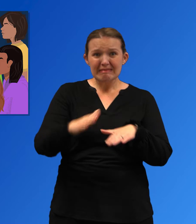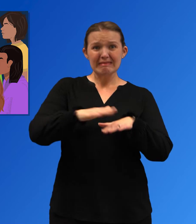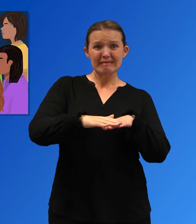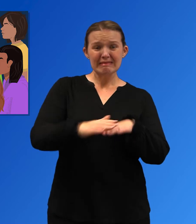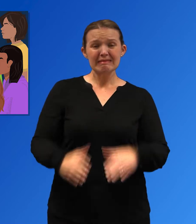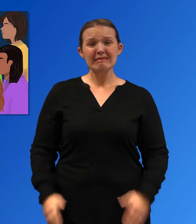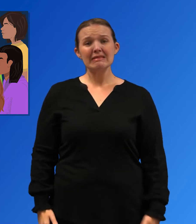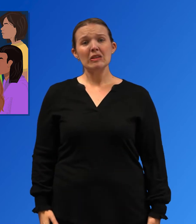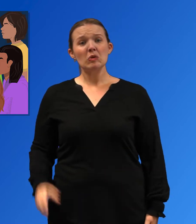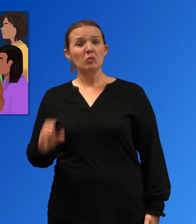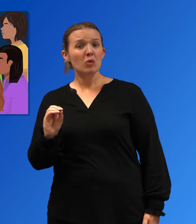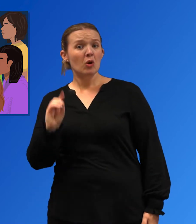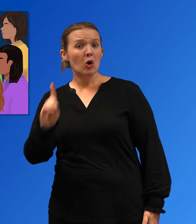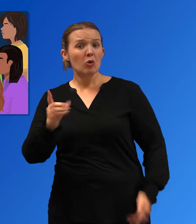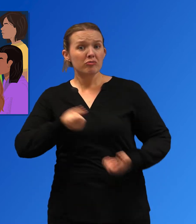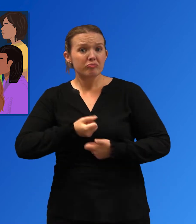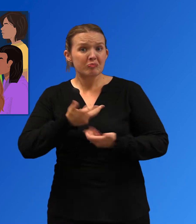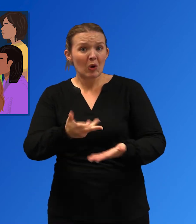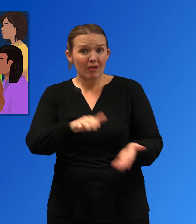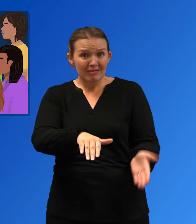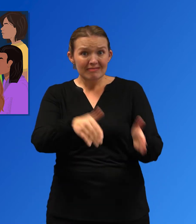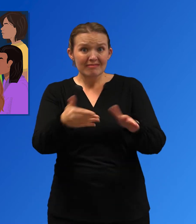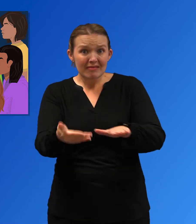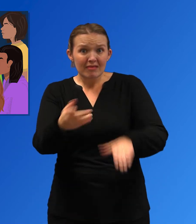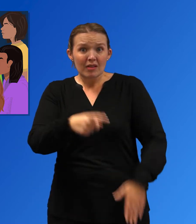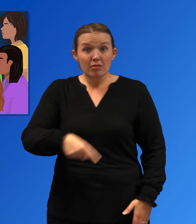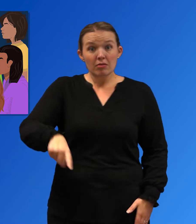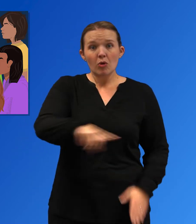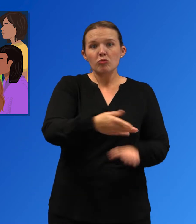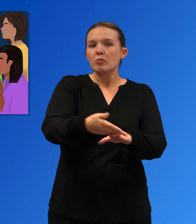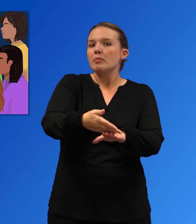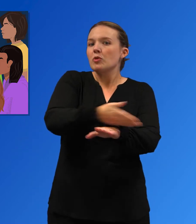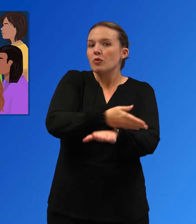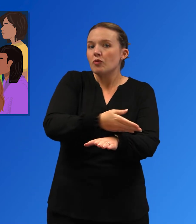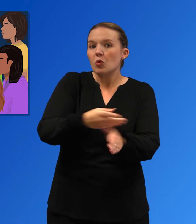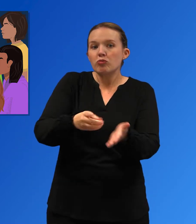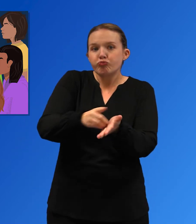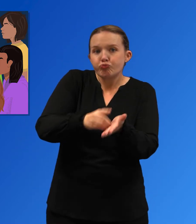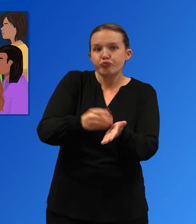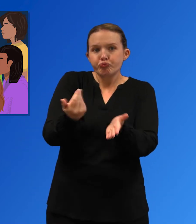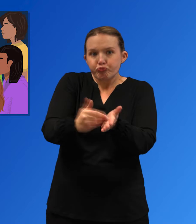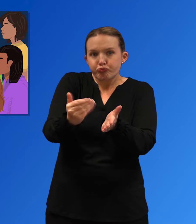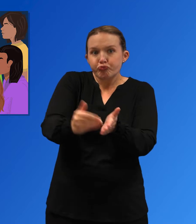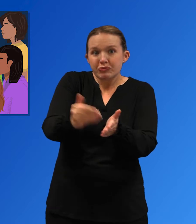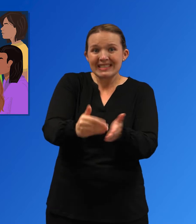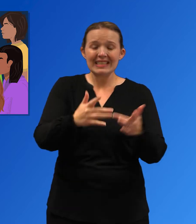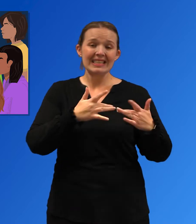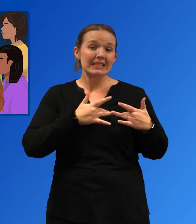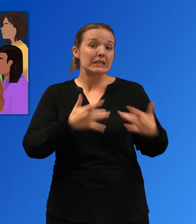Most people who died by overdose had no evidence of substance use treatment before their deaths,